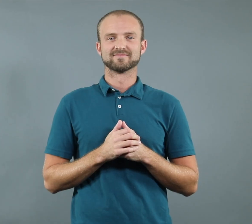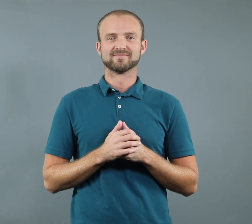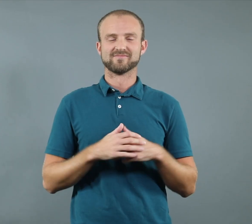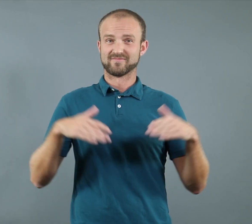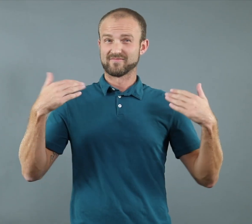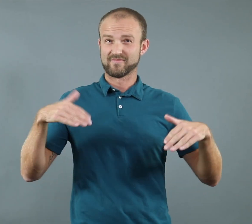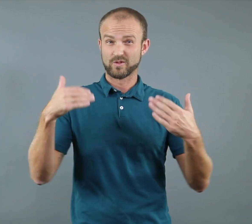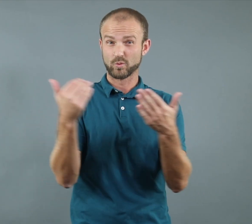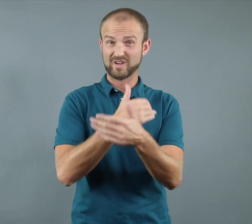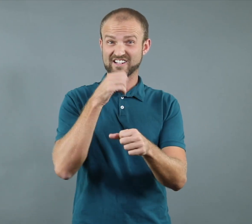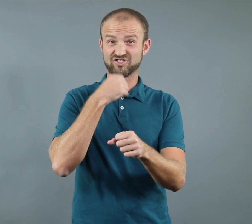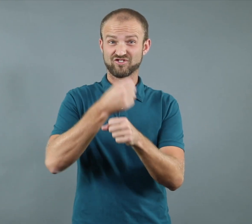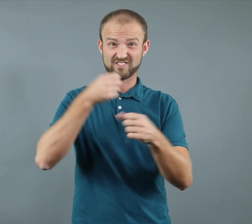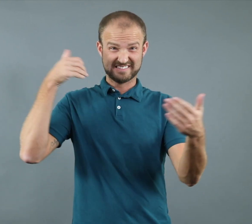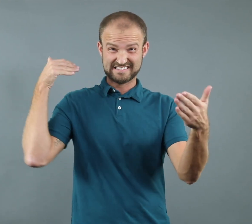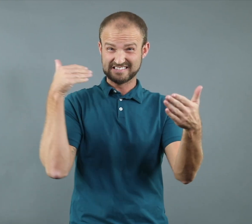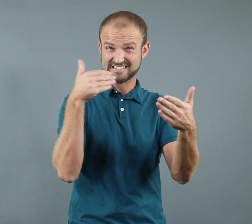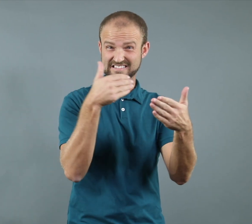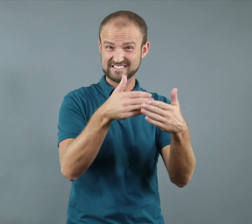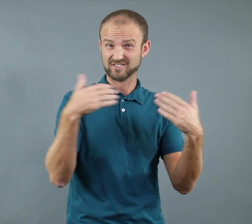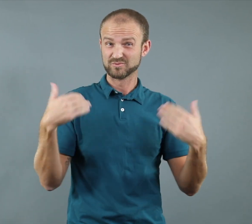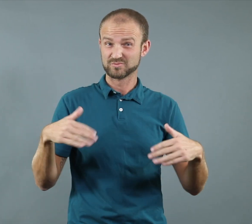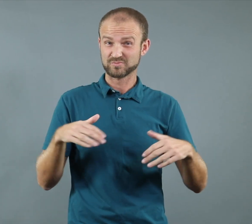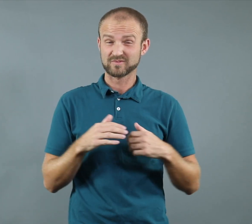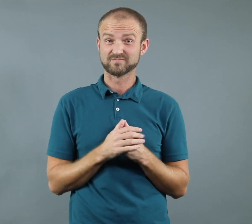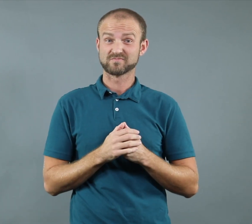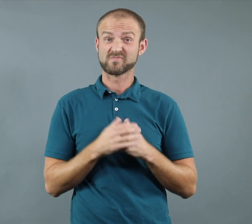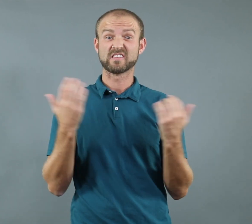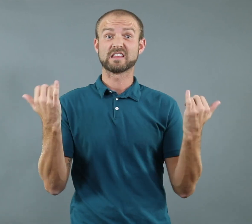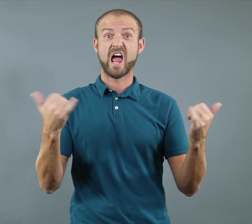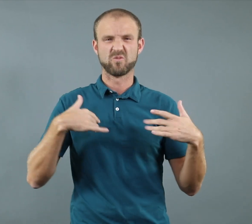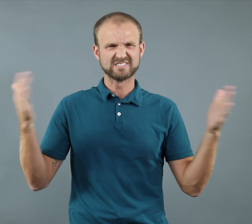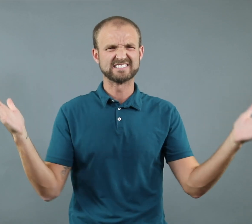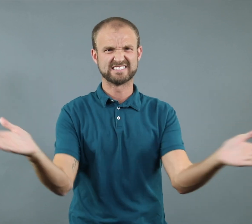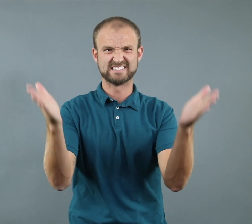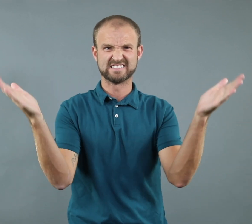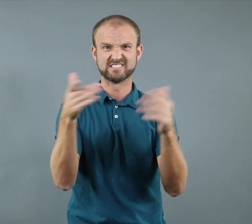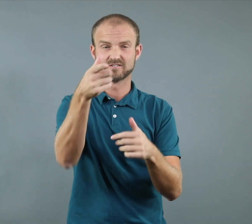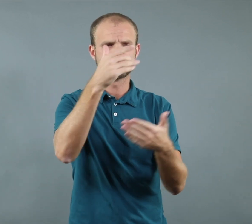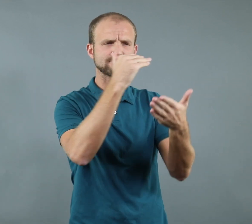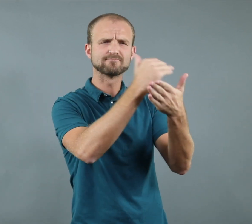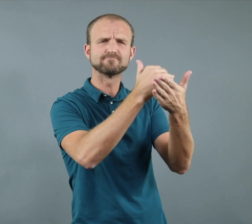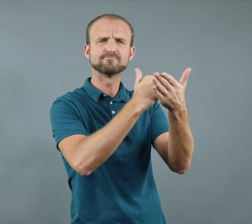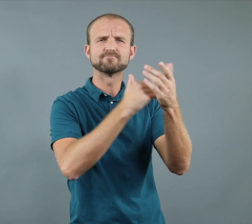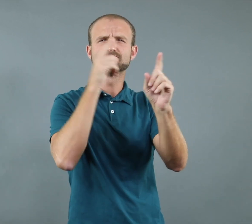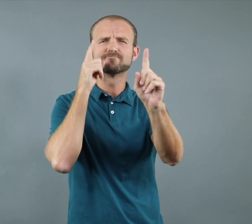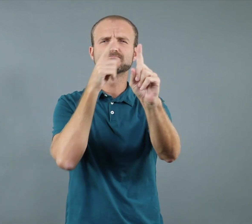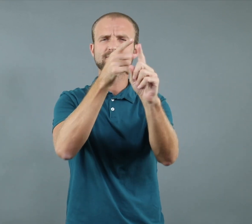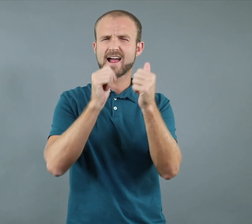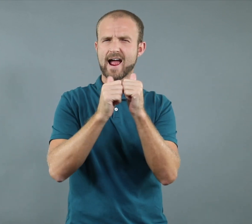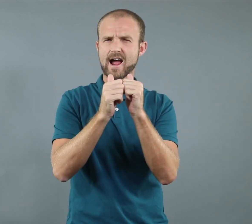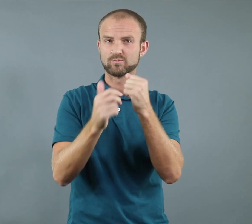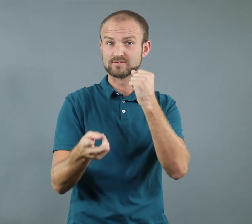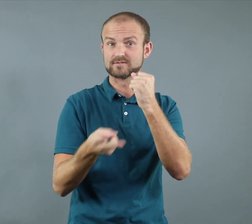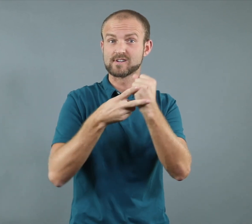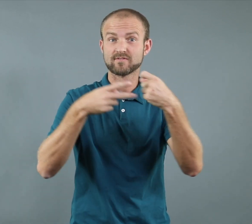The new year is fast approaching, now we encourage you to make a list of resolutions related to saving and managing your